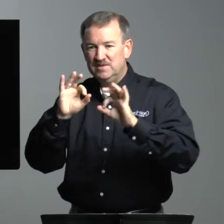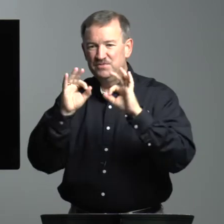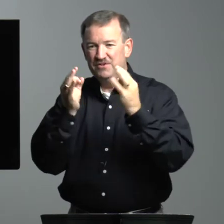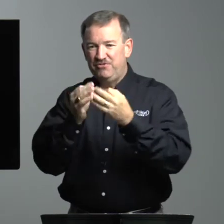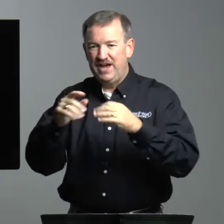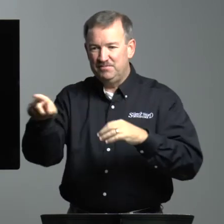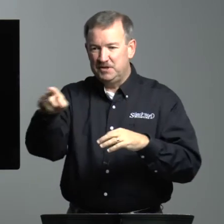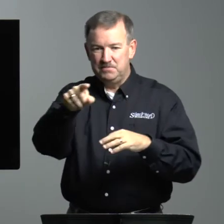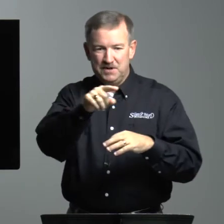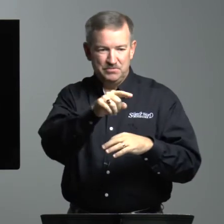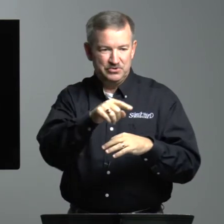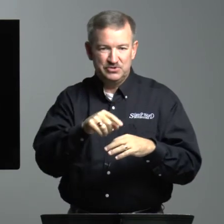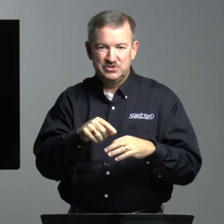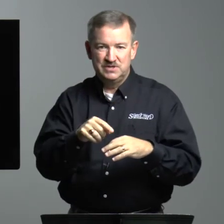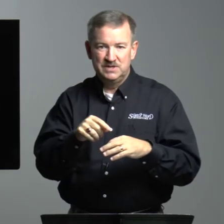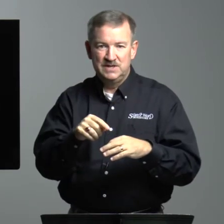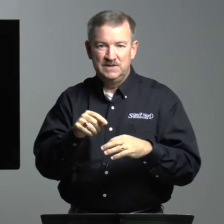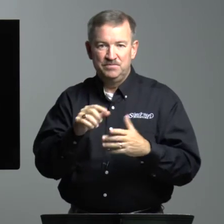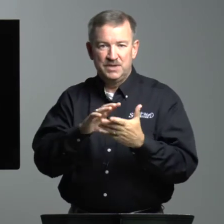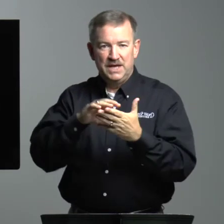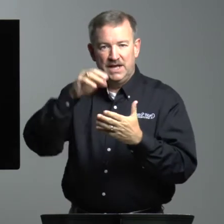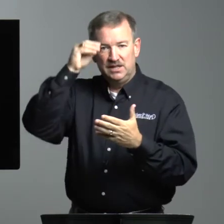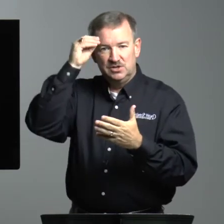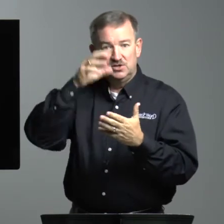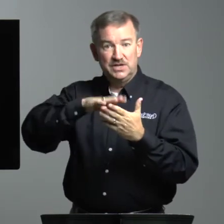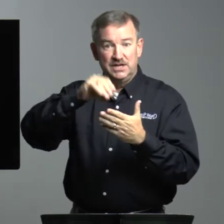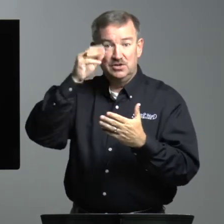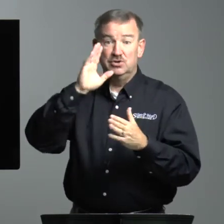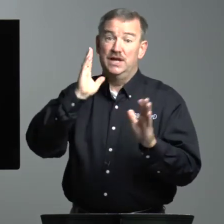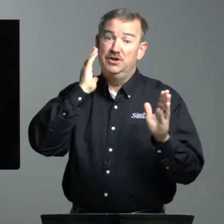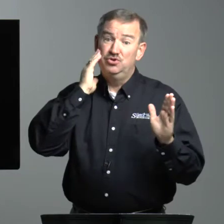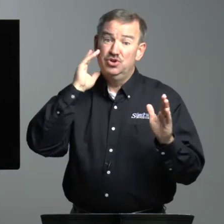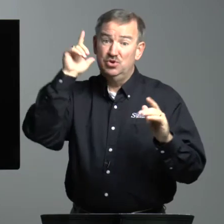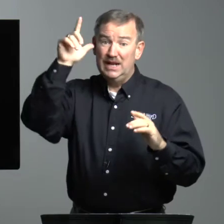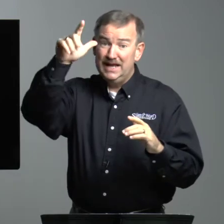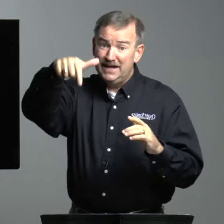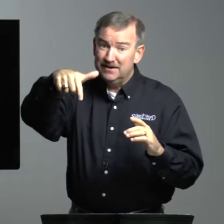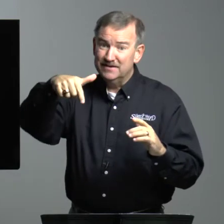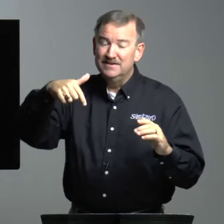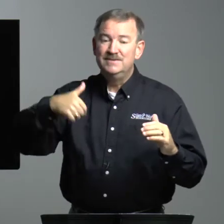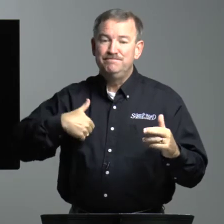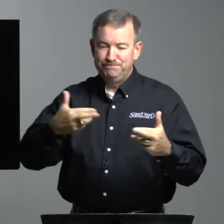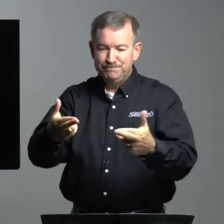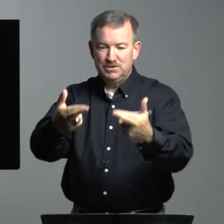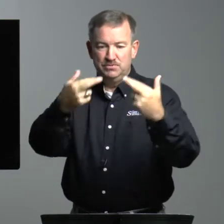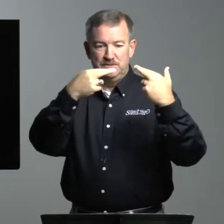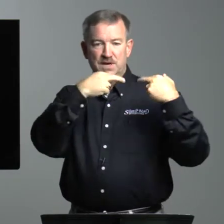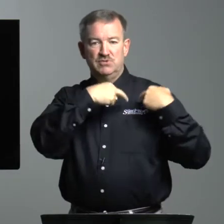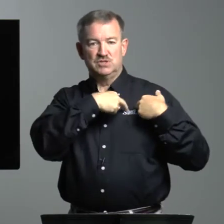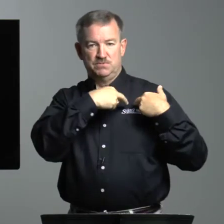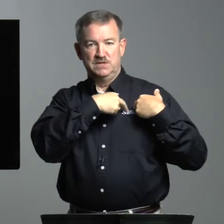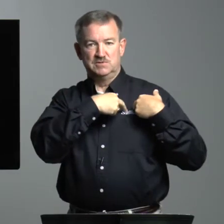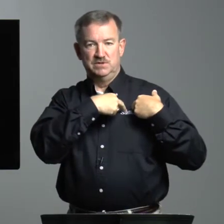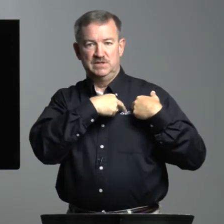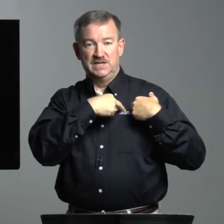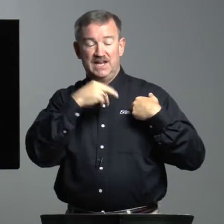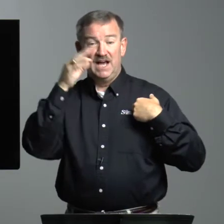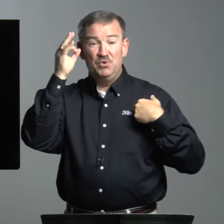the family members and I learned and learned. And, you know, later it would be my responsibility and I would